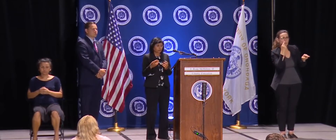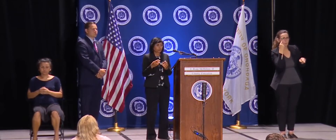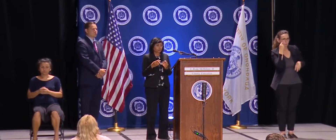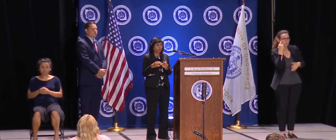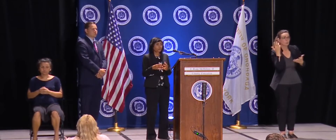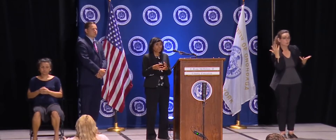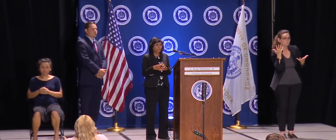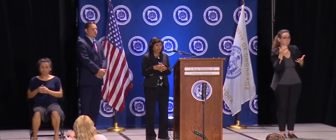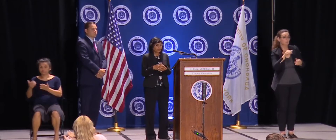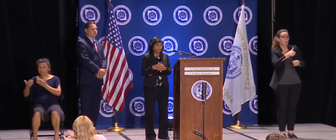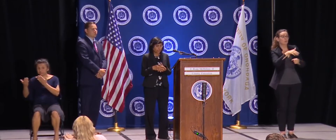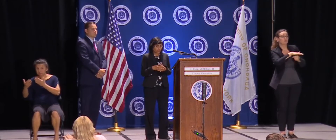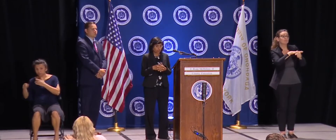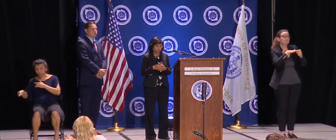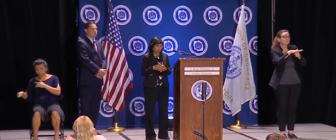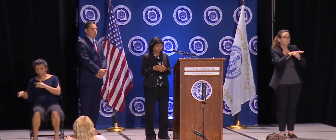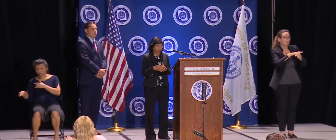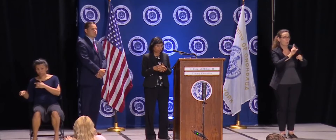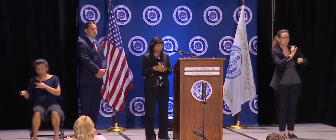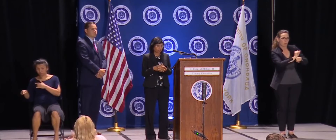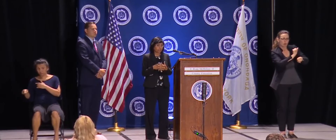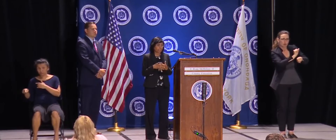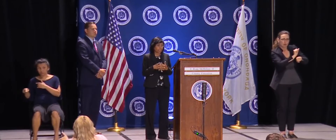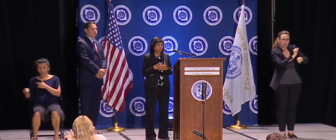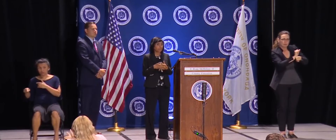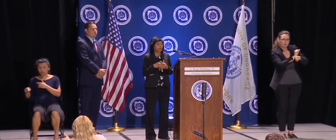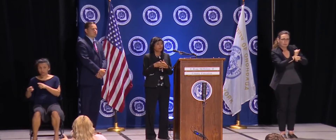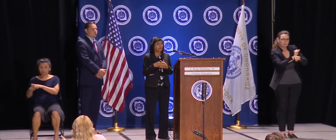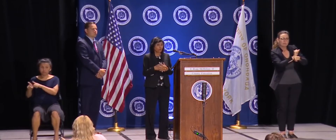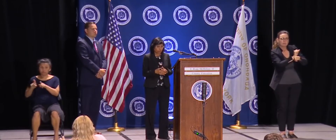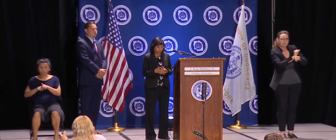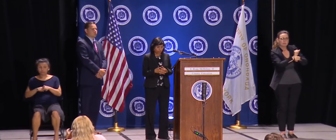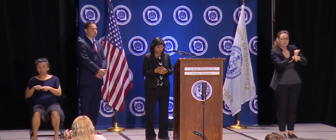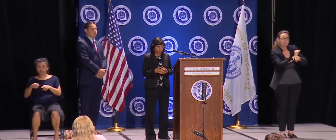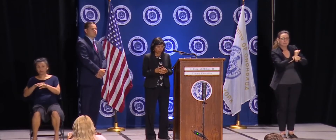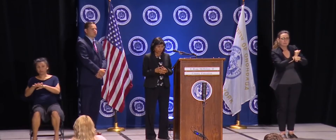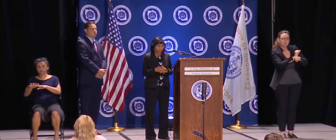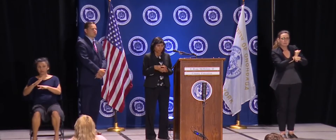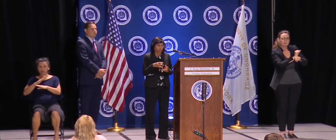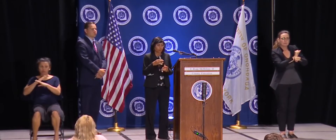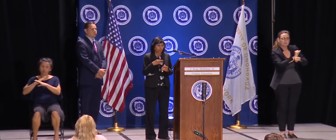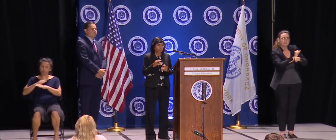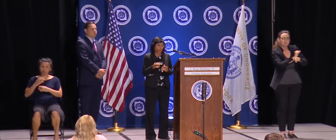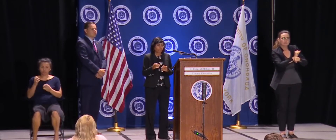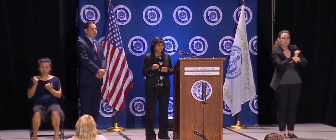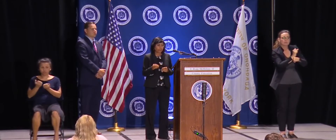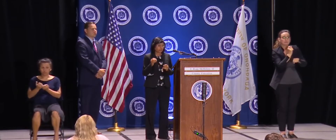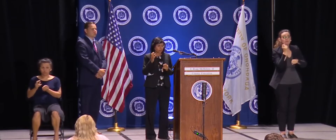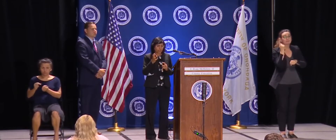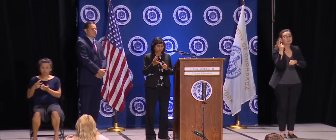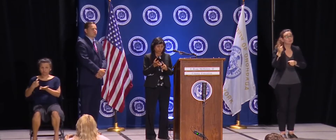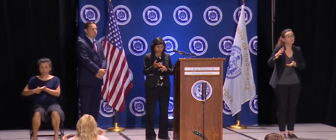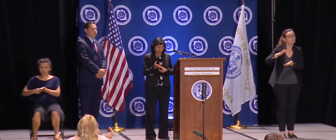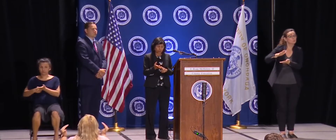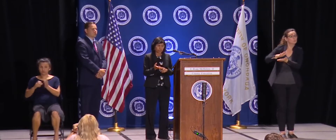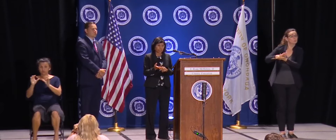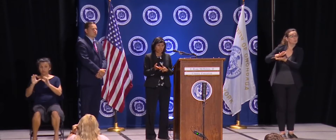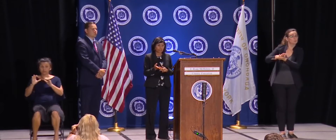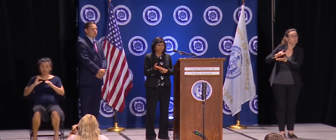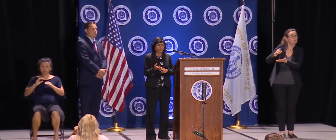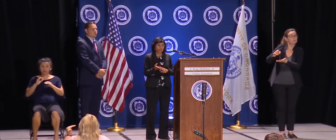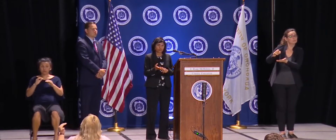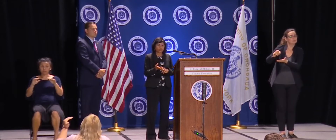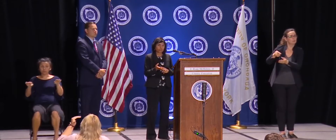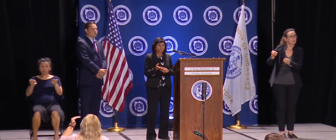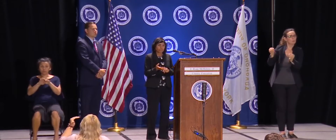school cannot be less restrictive than us, they can be more restrictive. So we provide, okay, we are going to say